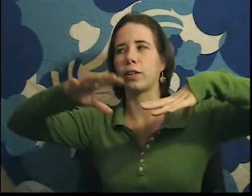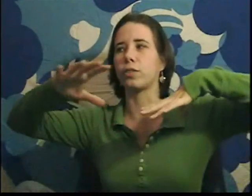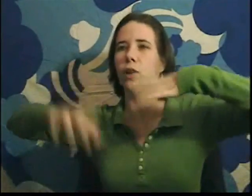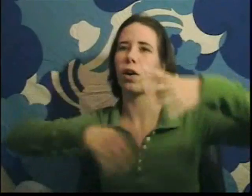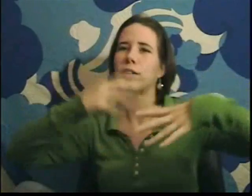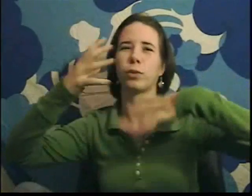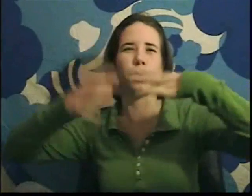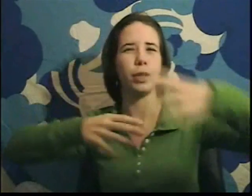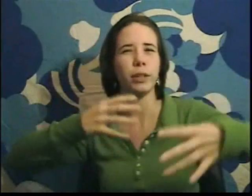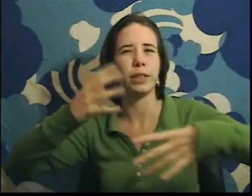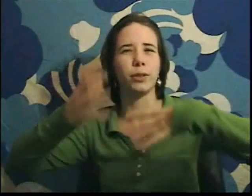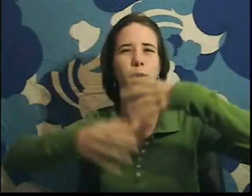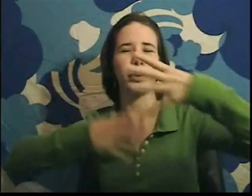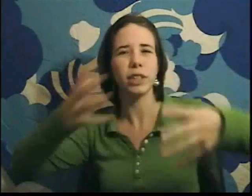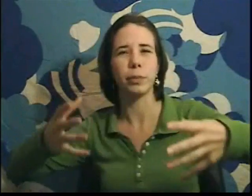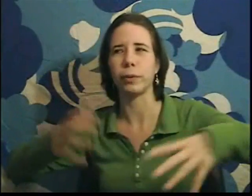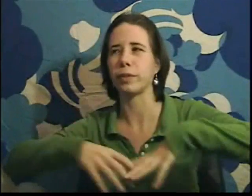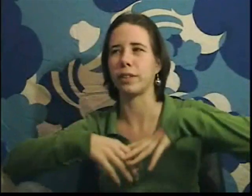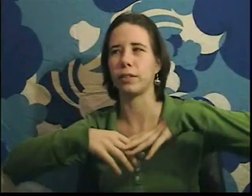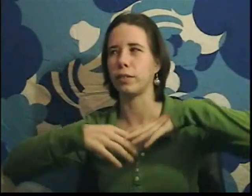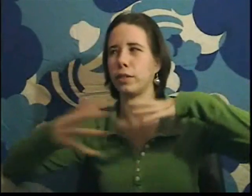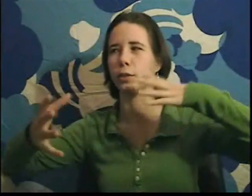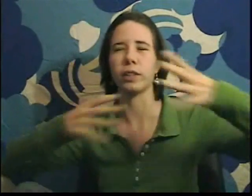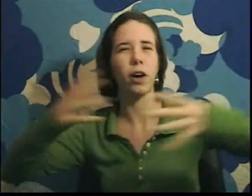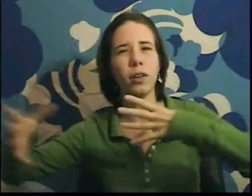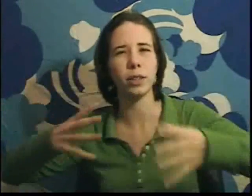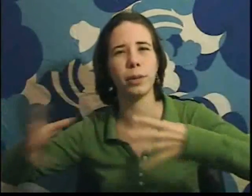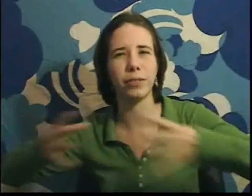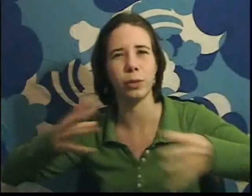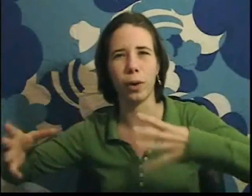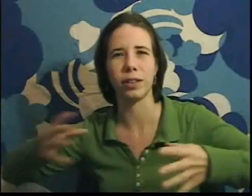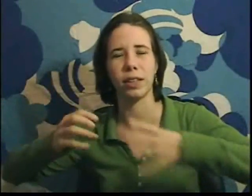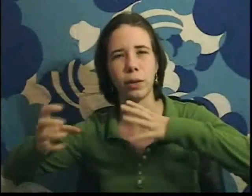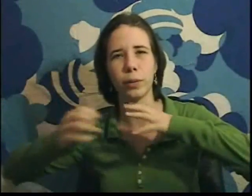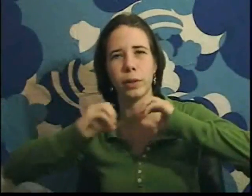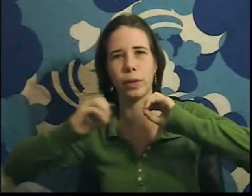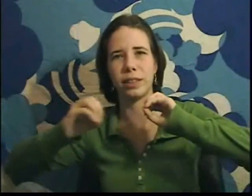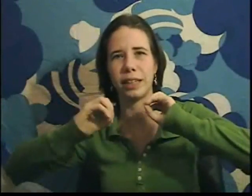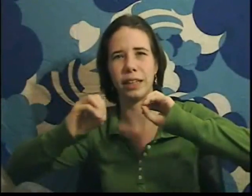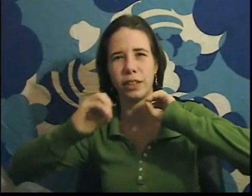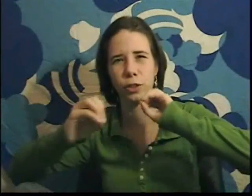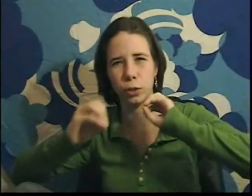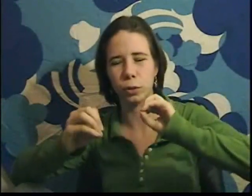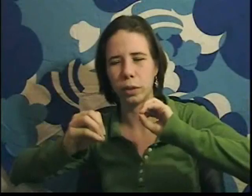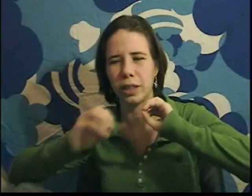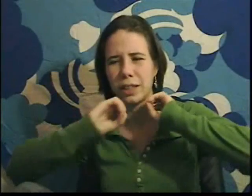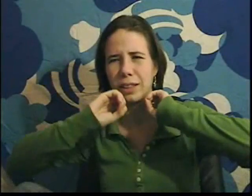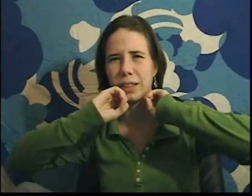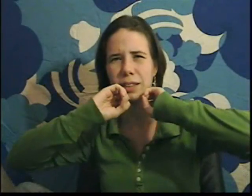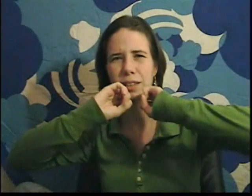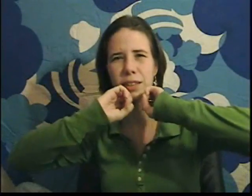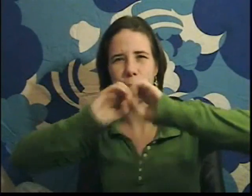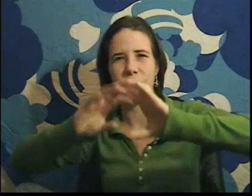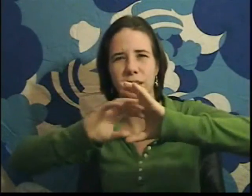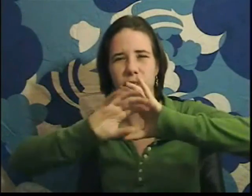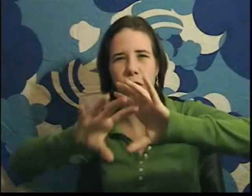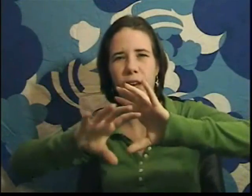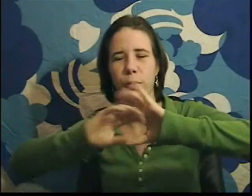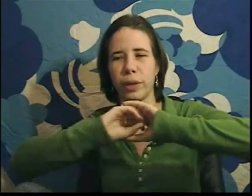laws or theories or principles, and you can call these whatever you want, I don't really want to get into the semantics of all that,